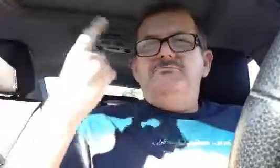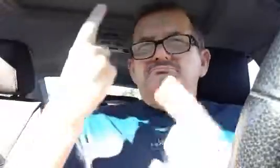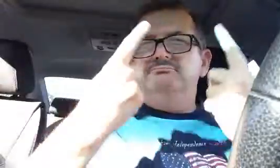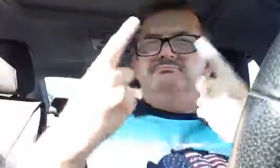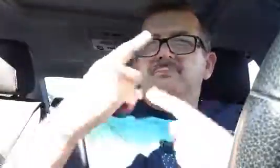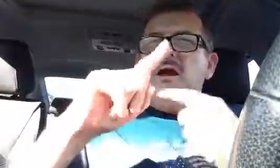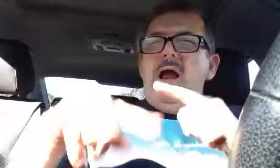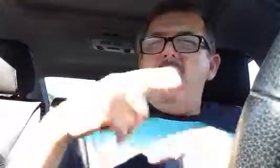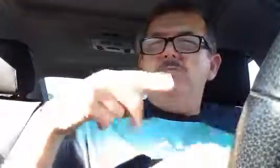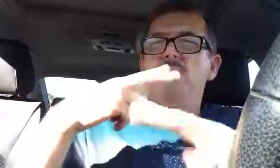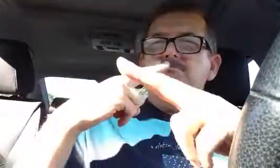What you think?